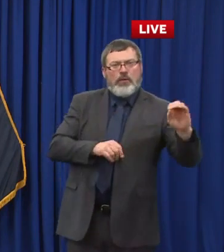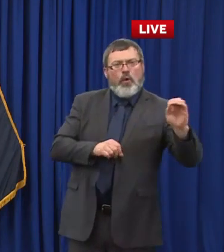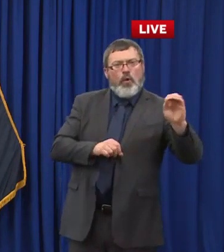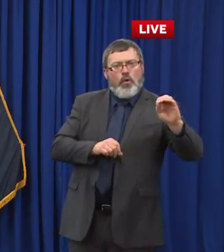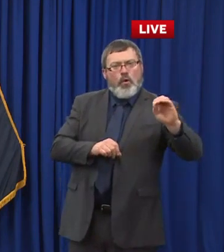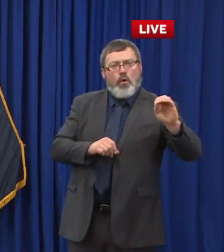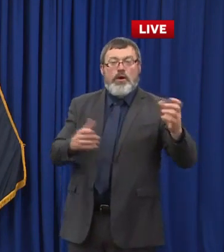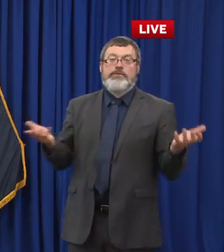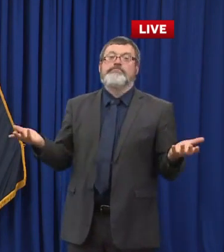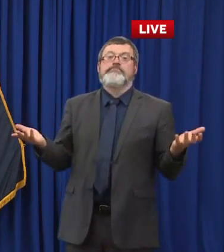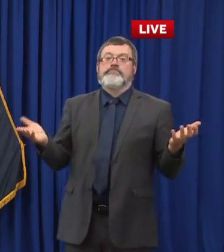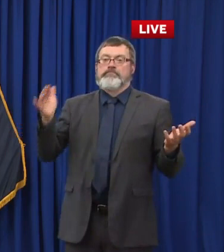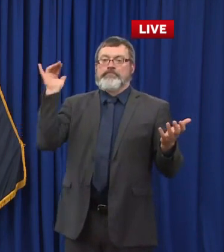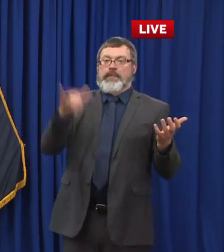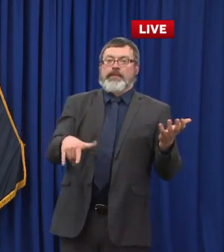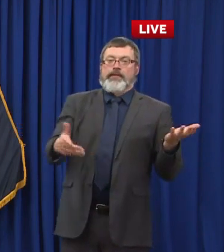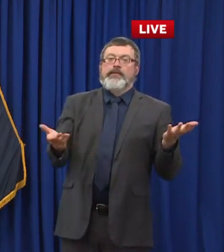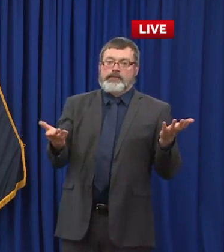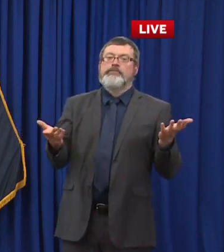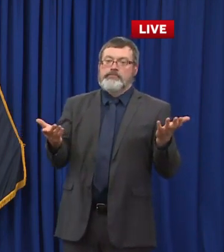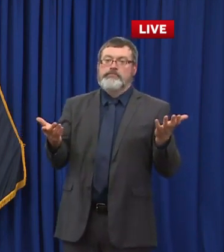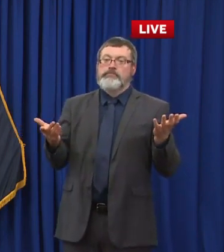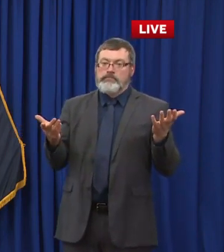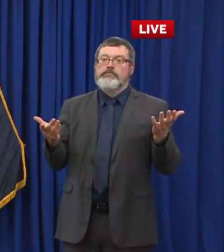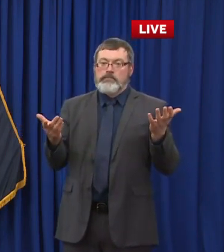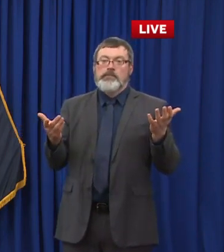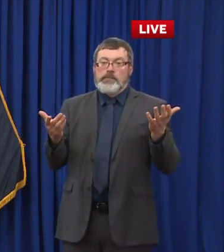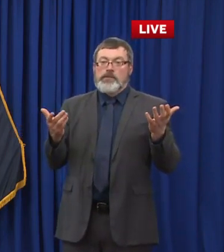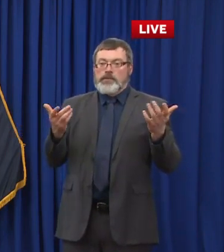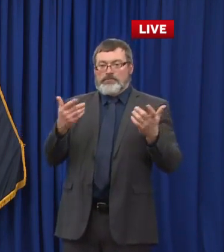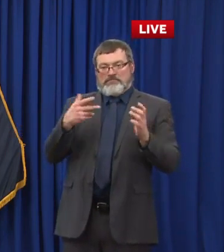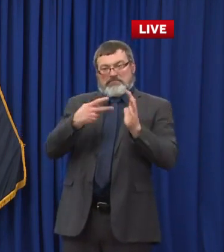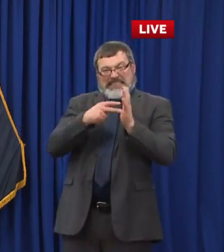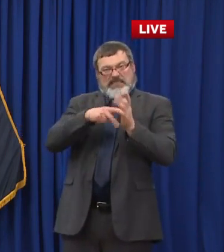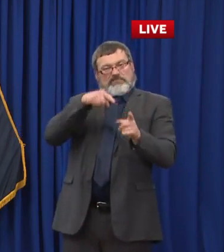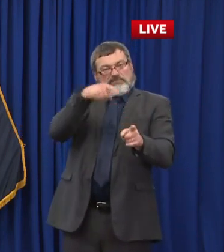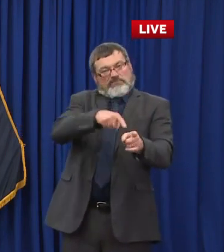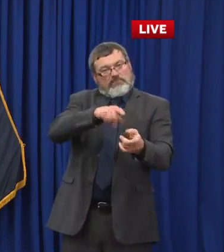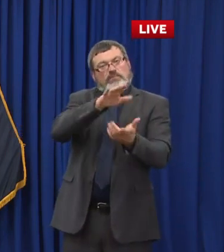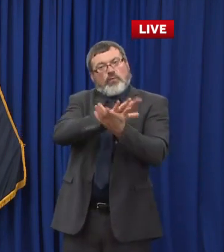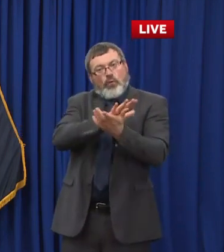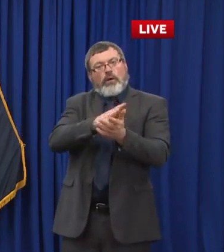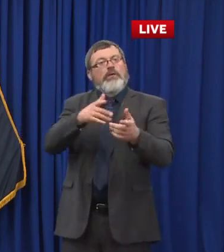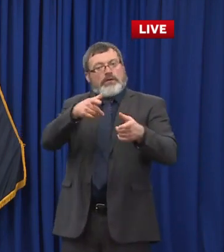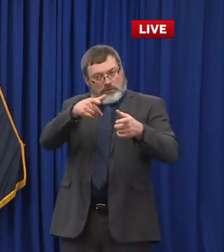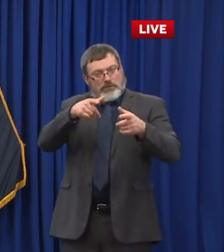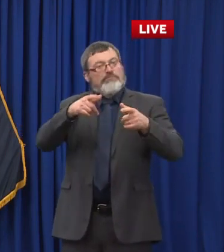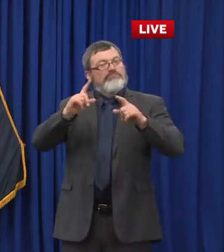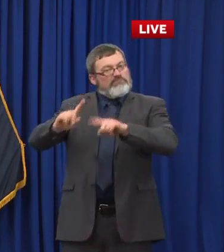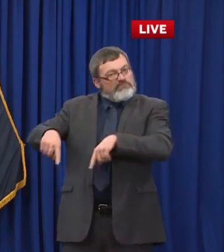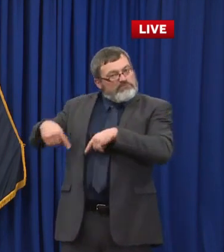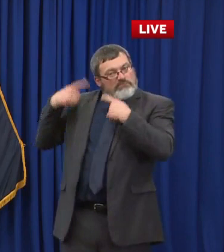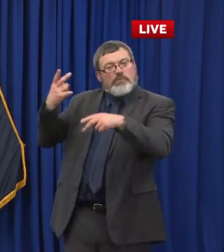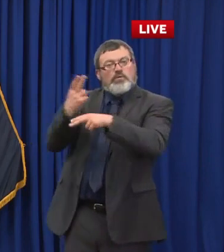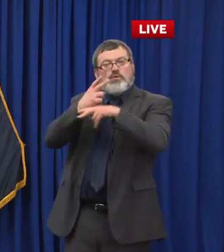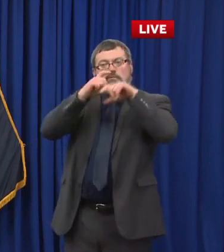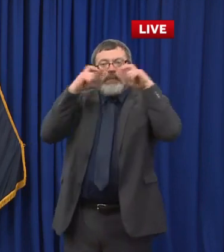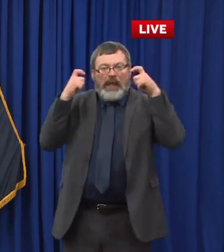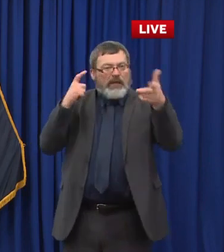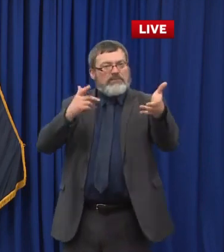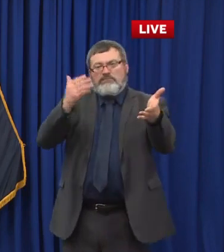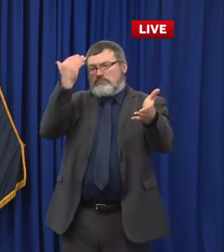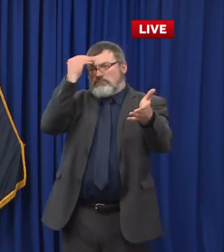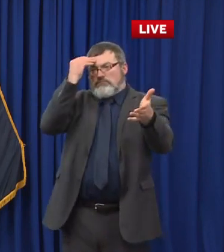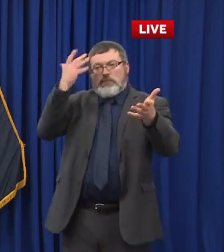mask. Virtually every school has some form of mask rules implemented across the state. It's working. The students are following the rules. It's being